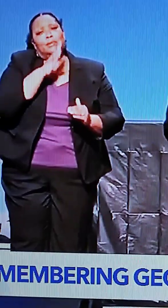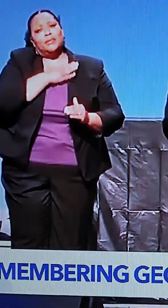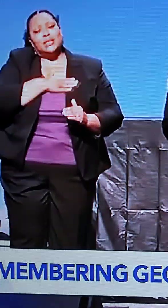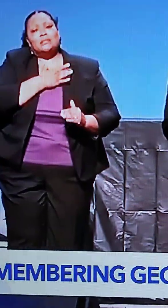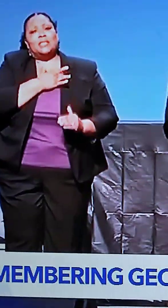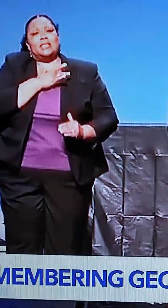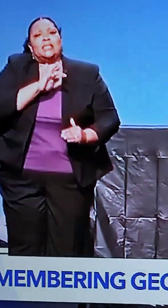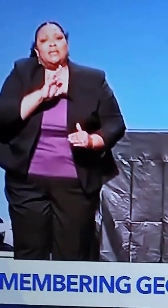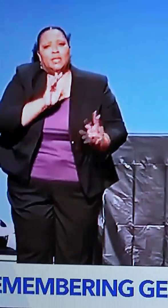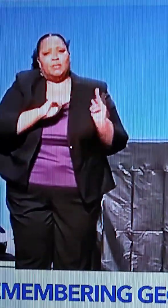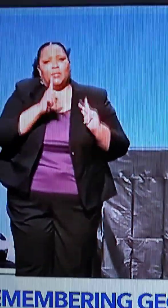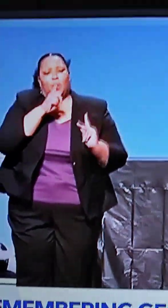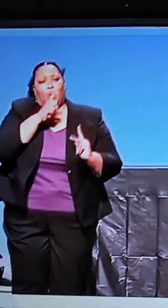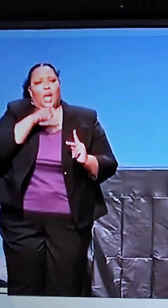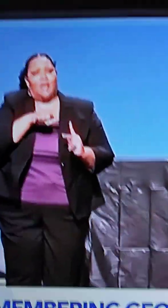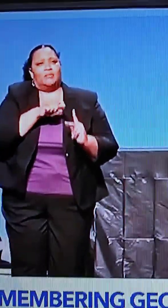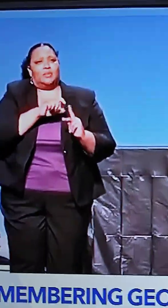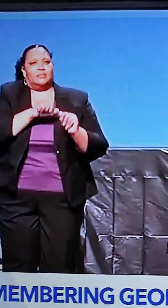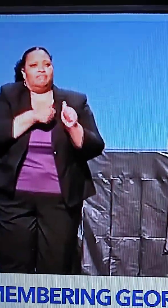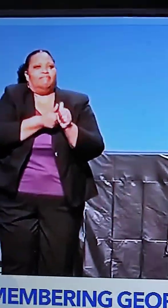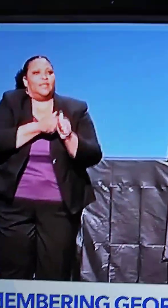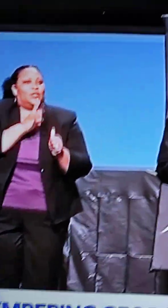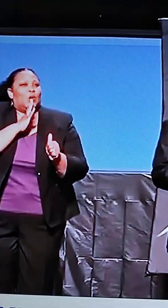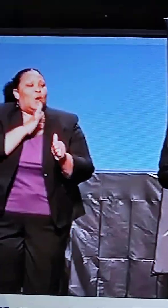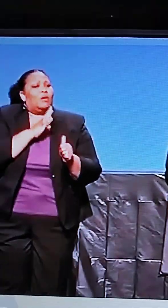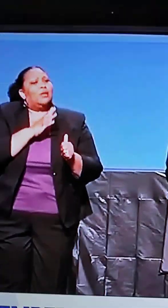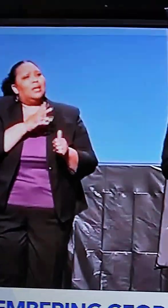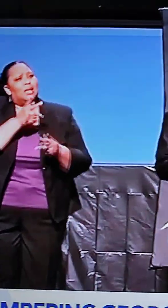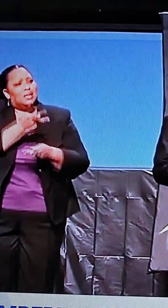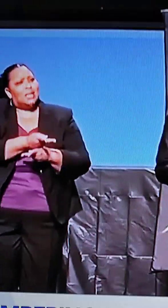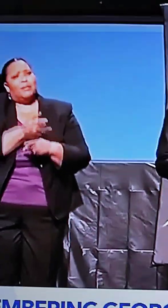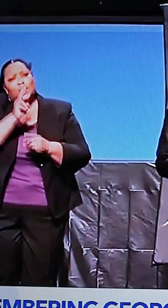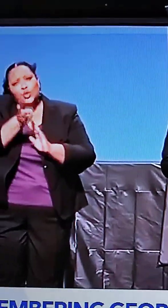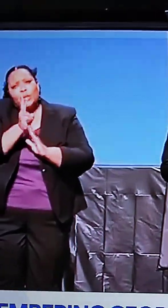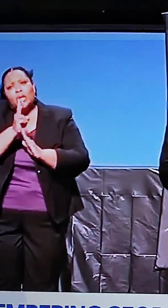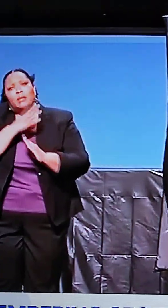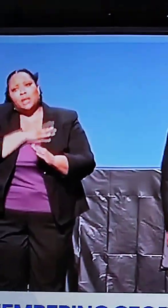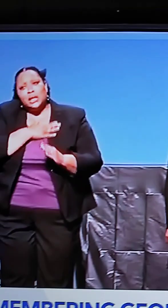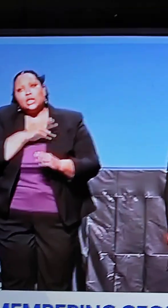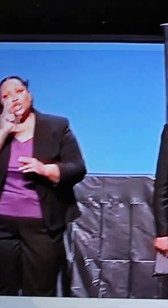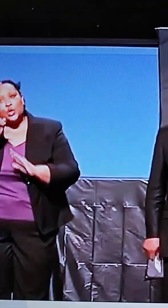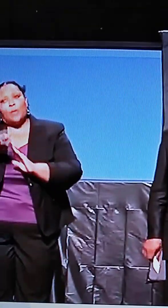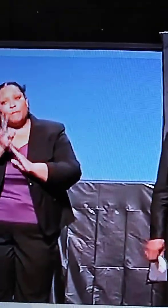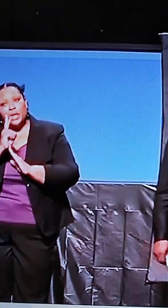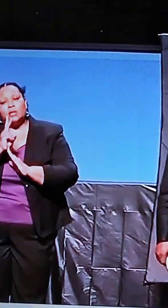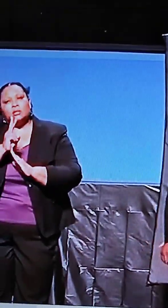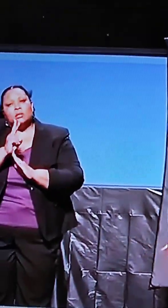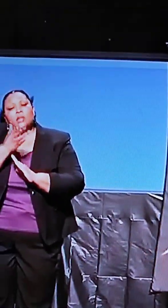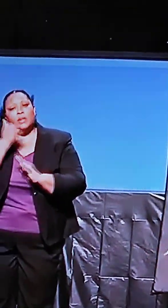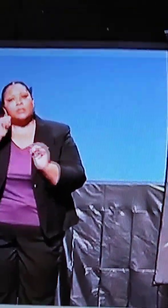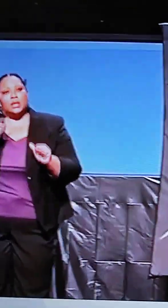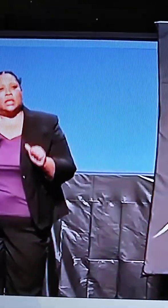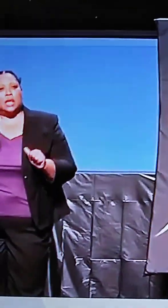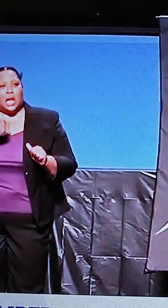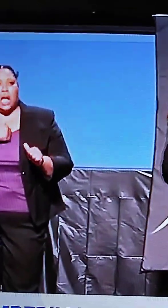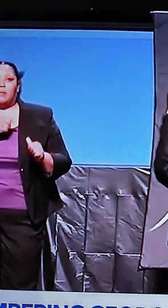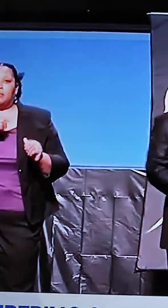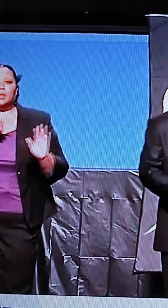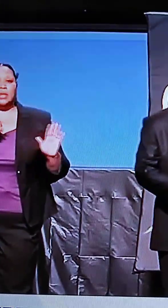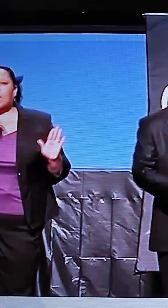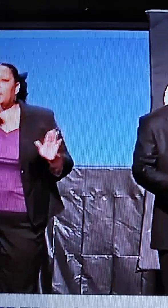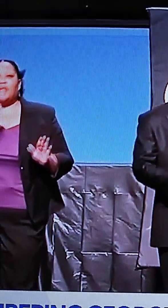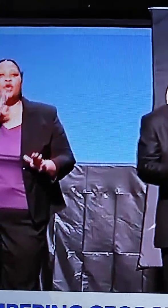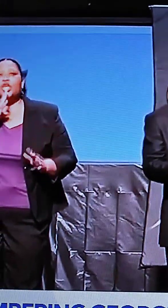to everybody that's coming behind you. And let's try to keep it to the two minute rule. OK, let's do as best we can. I'm going to forego my